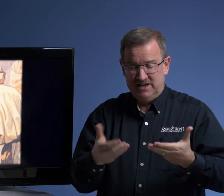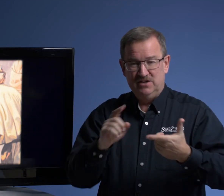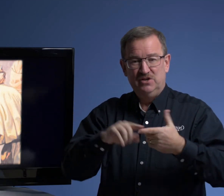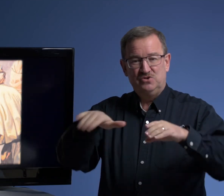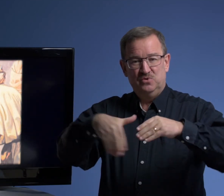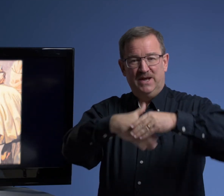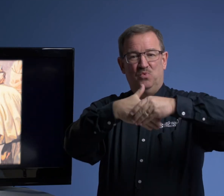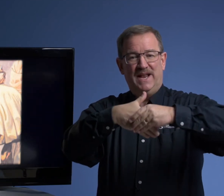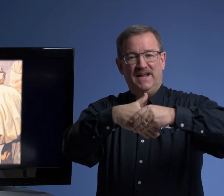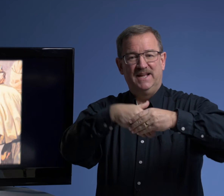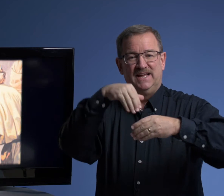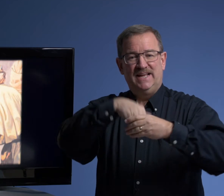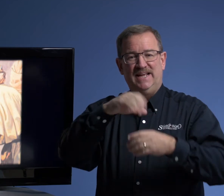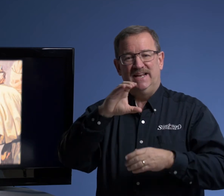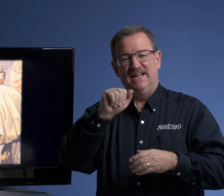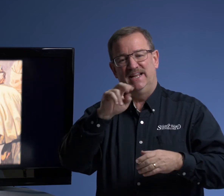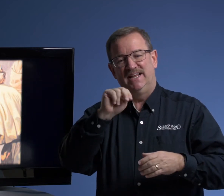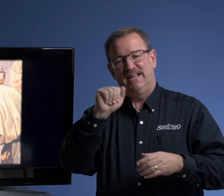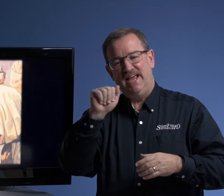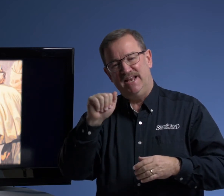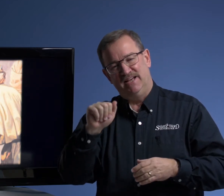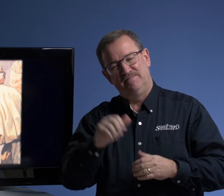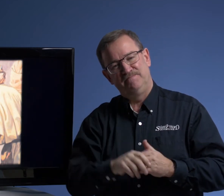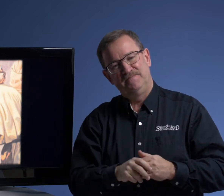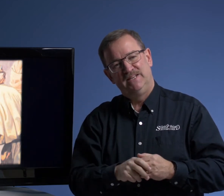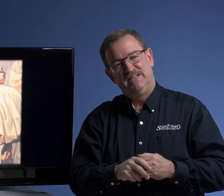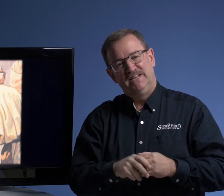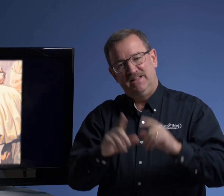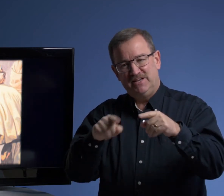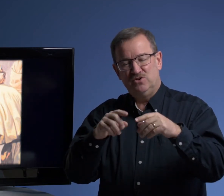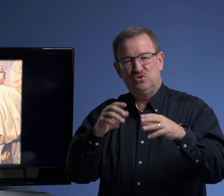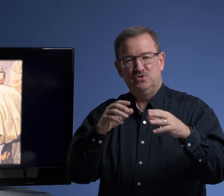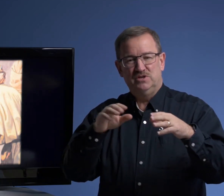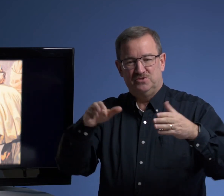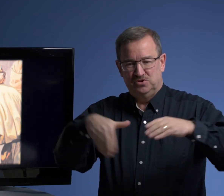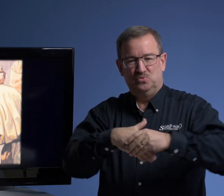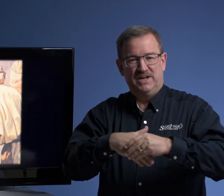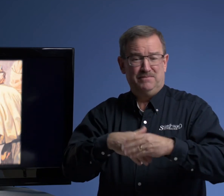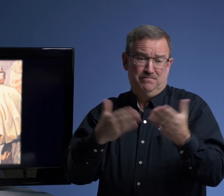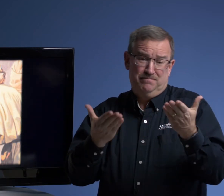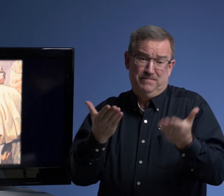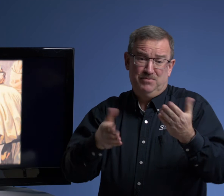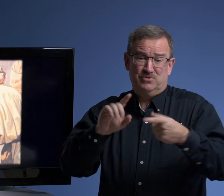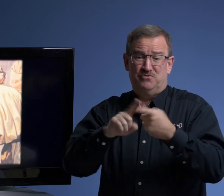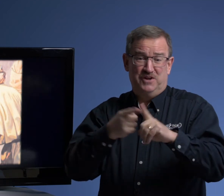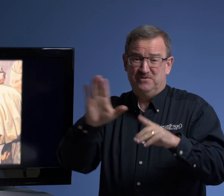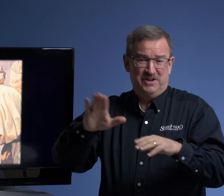to a wedding in Cana. And they go to the, to the wedding. Maybe it was a friend of theirs